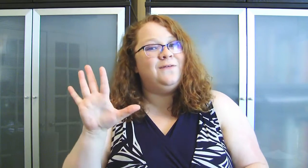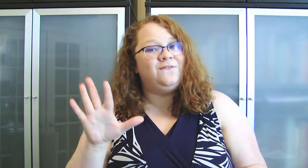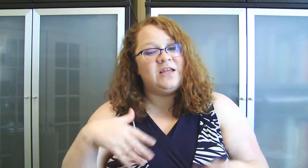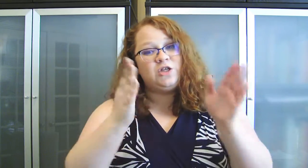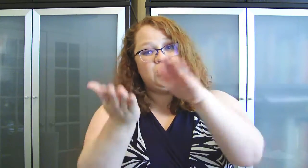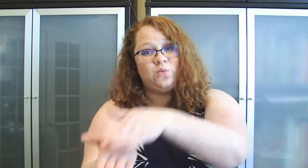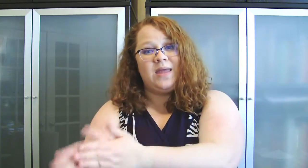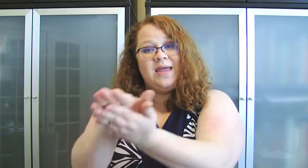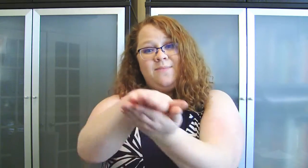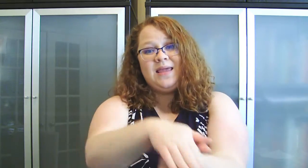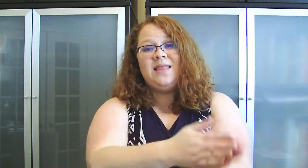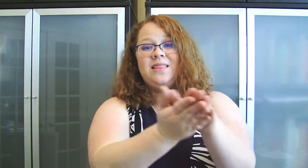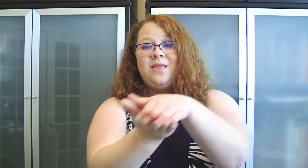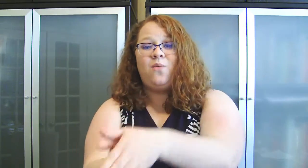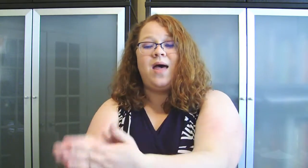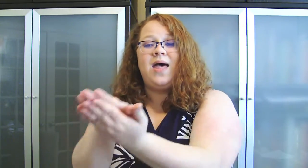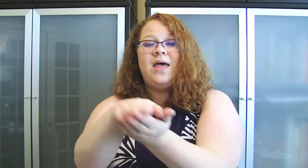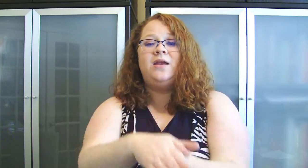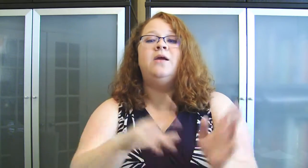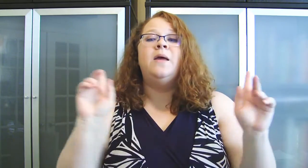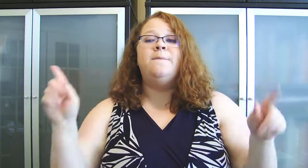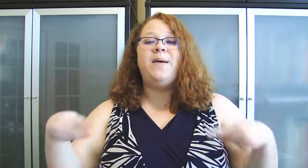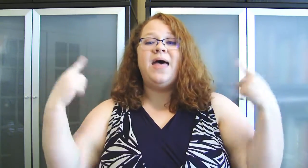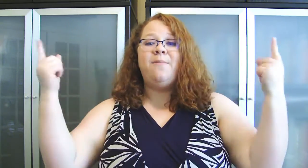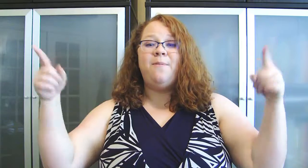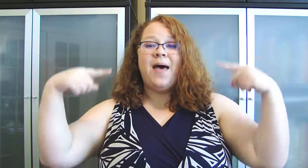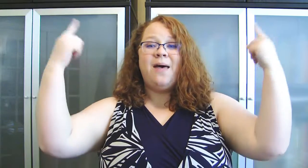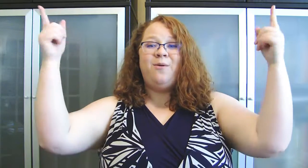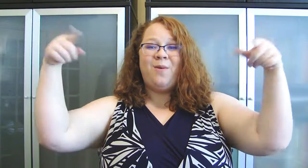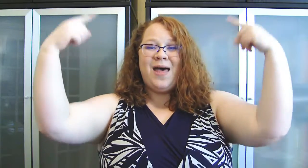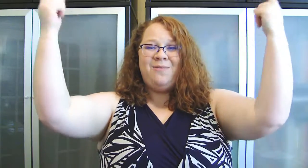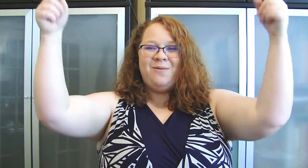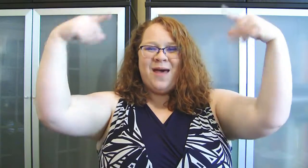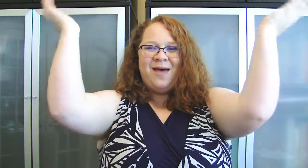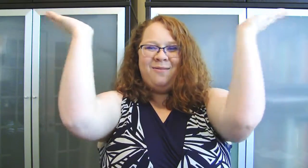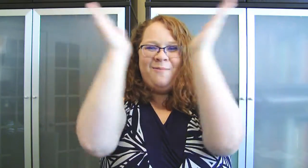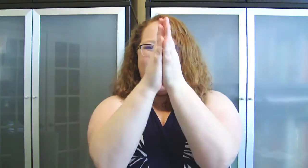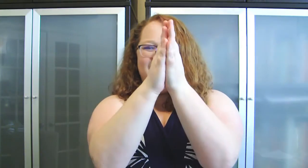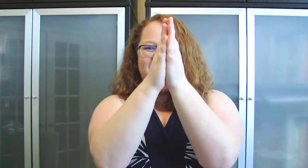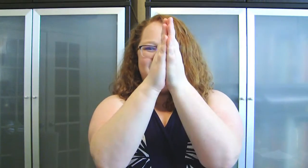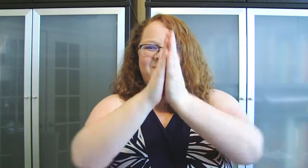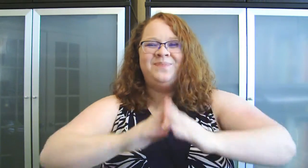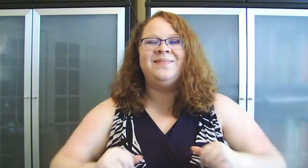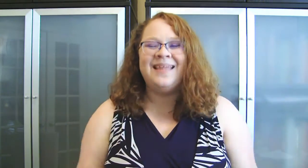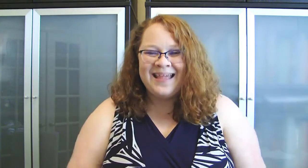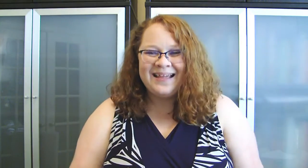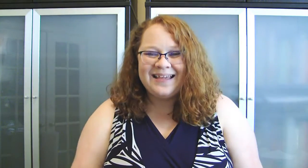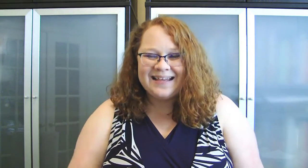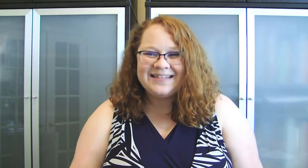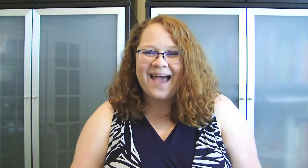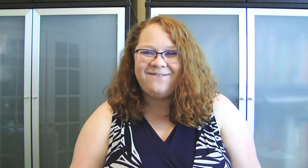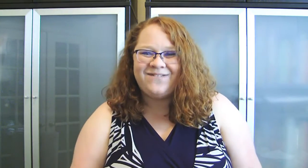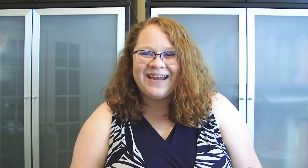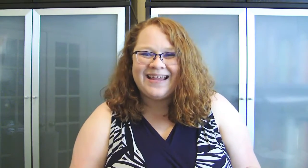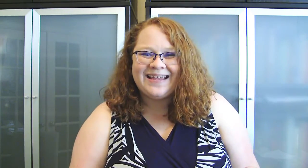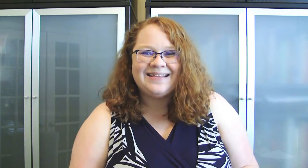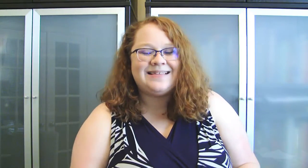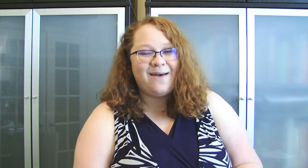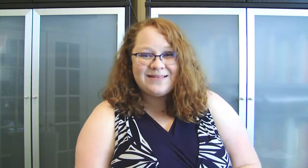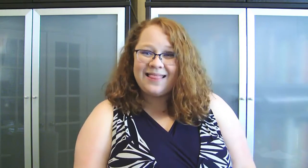fish swimming in the water. Bubble, bubble, bubble, bubble cup. Good job, friends. That was a